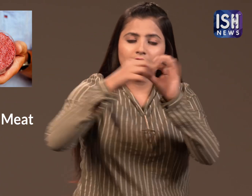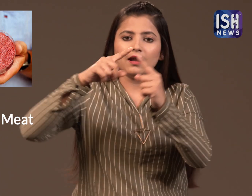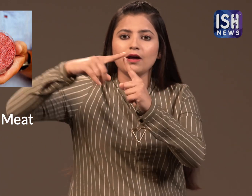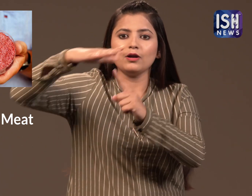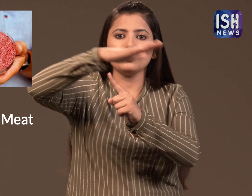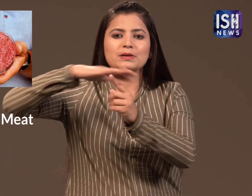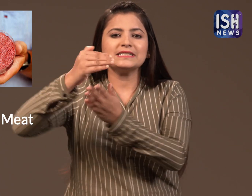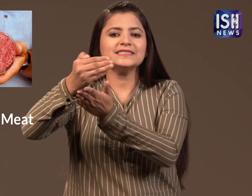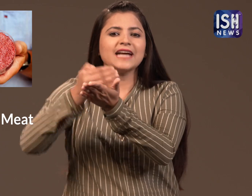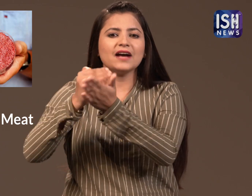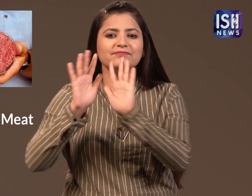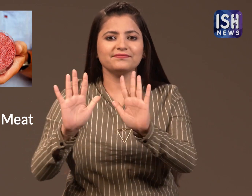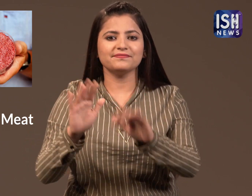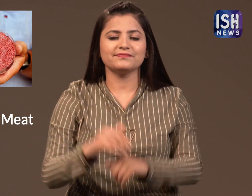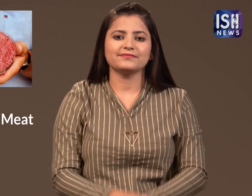animals will stop. This will ensure the environment is protected. much next